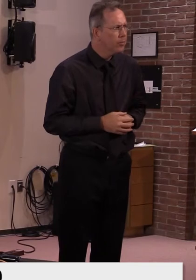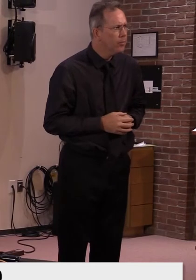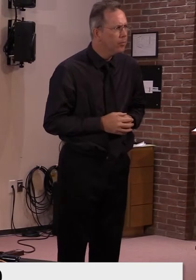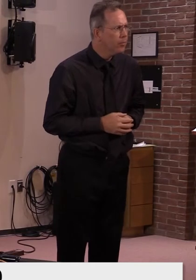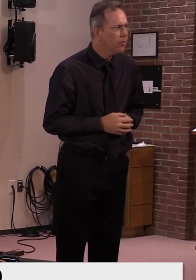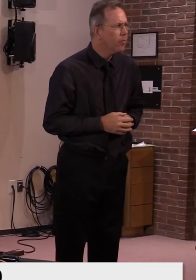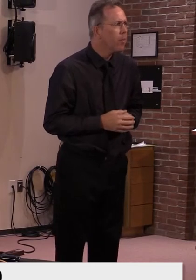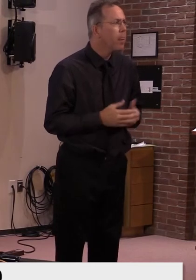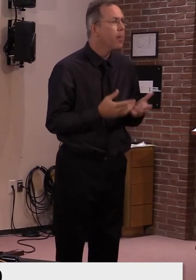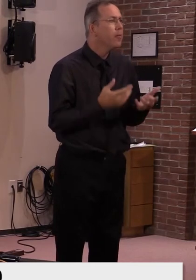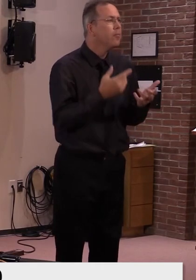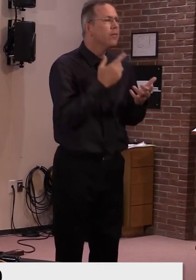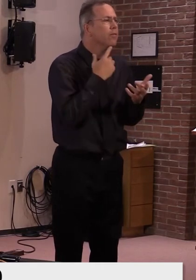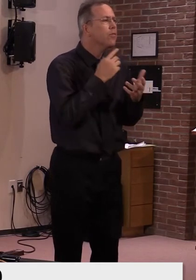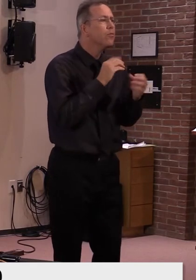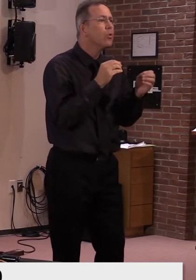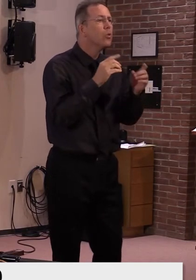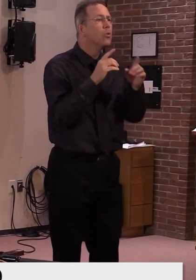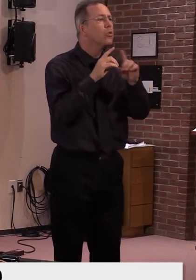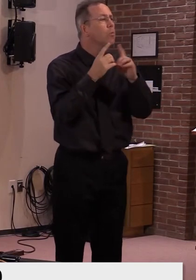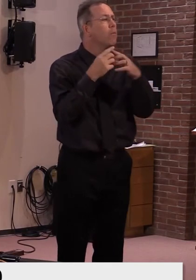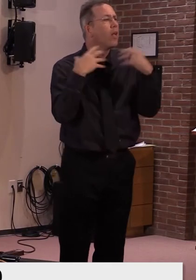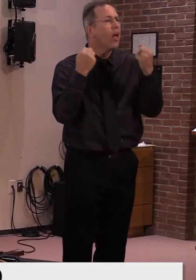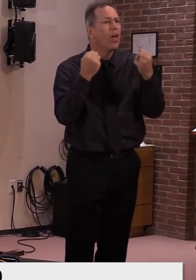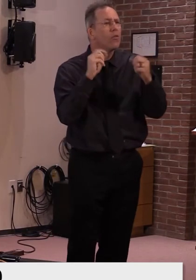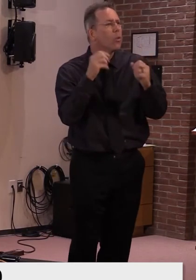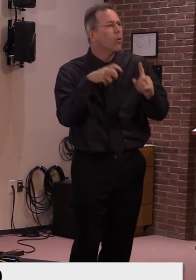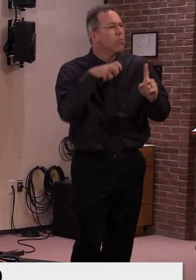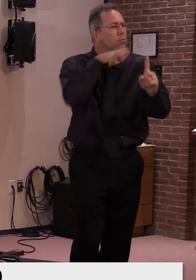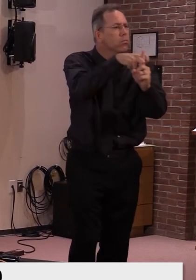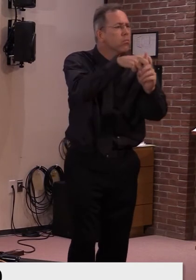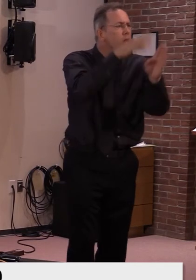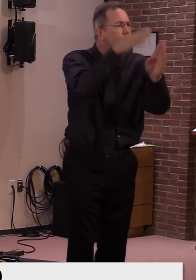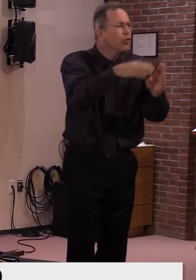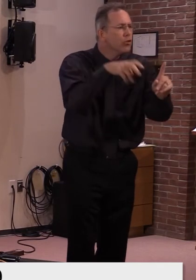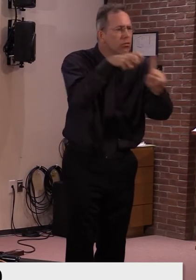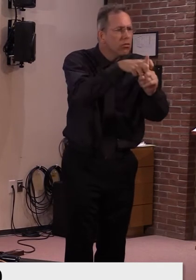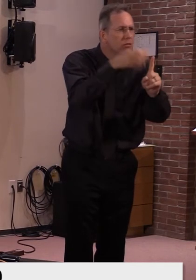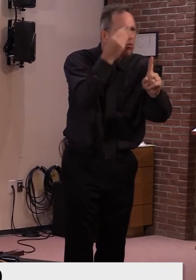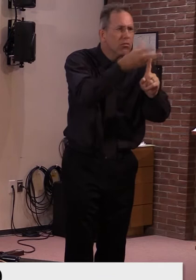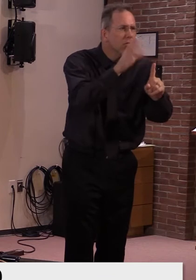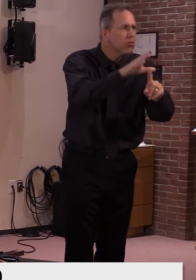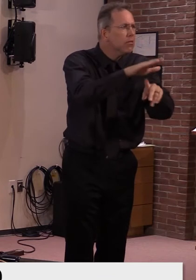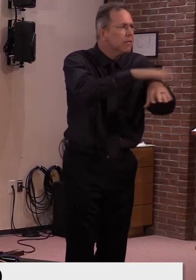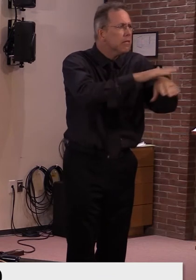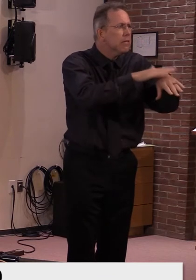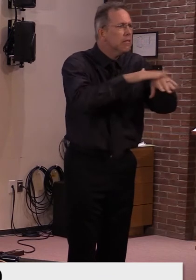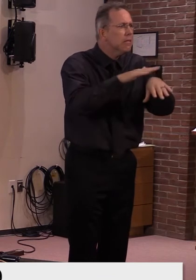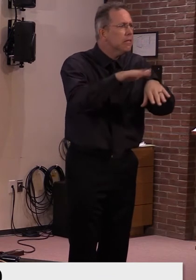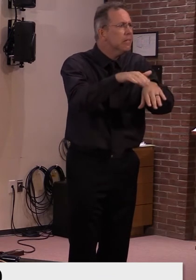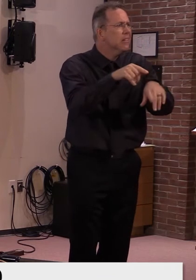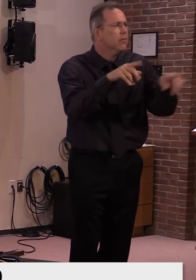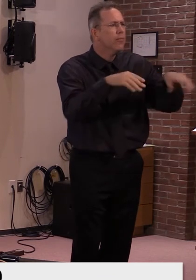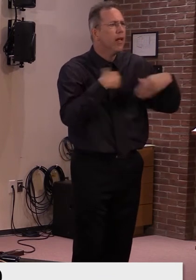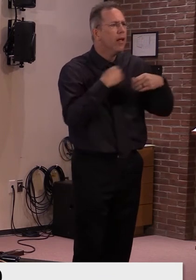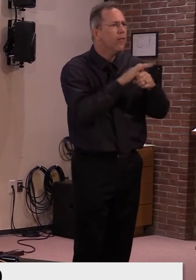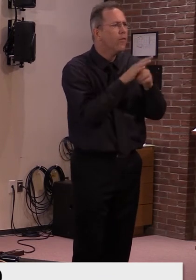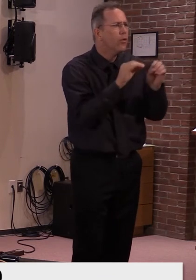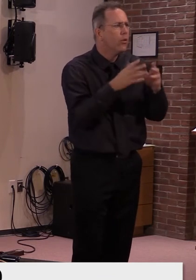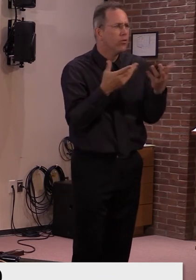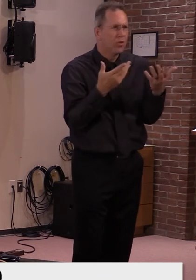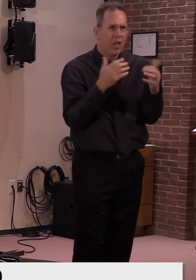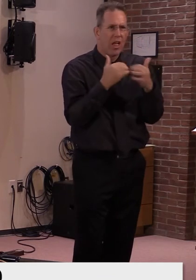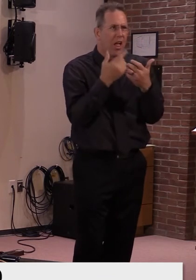officially by any contact tracer? And the, the answer seems to be we just wait to see if someone gets sick. Yeah, Lisa, in that